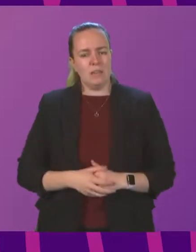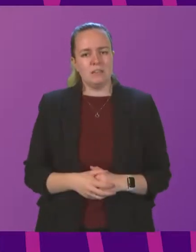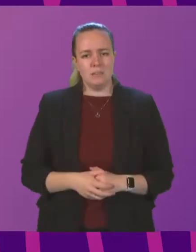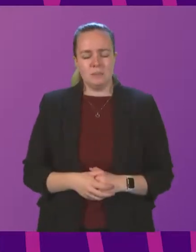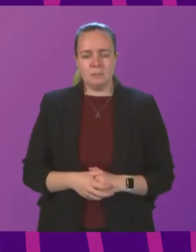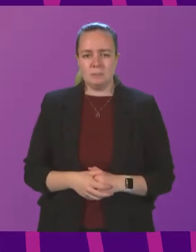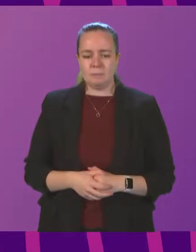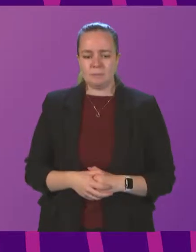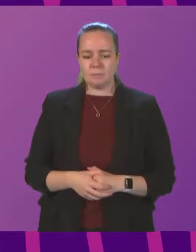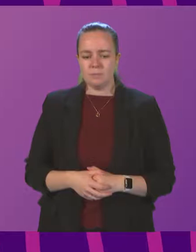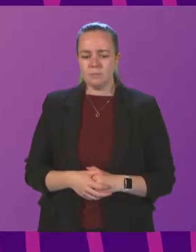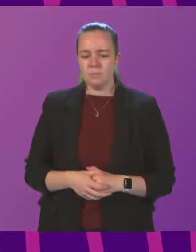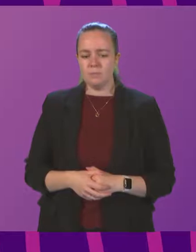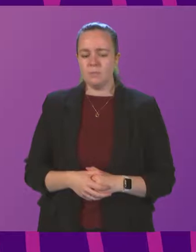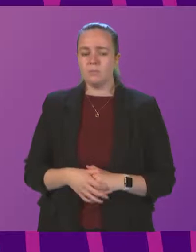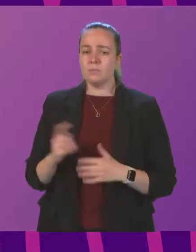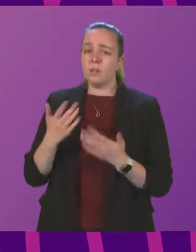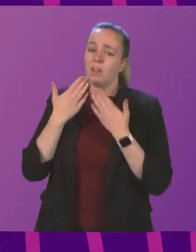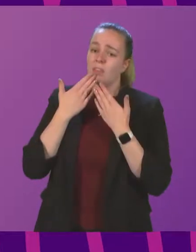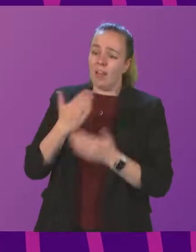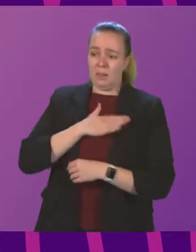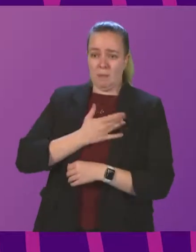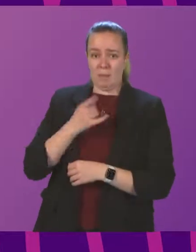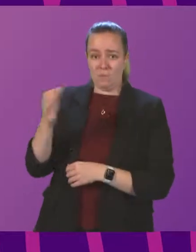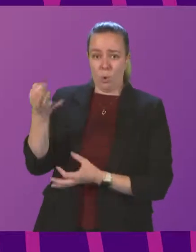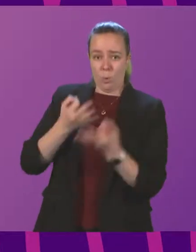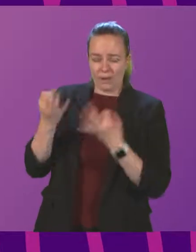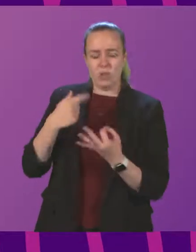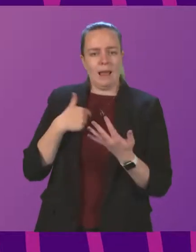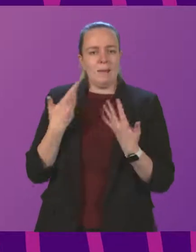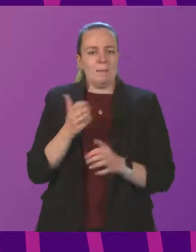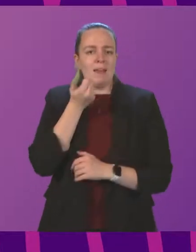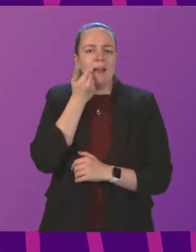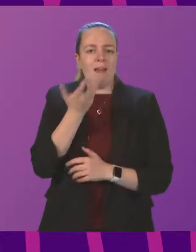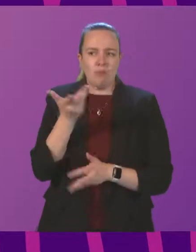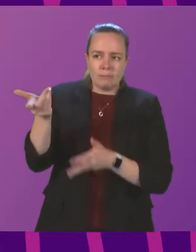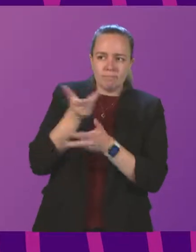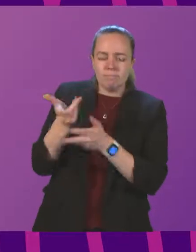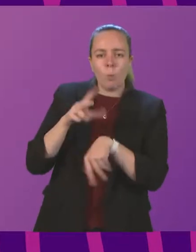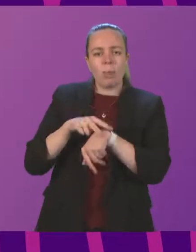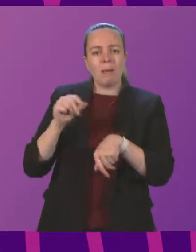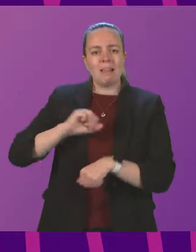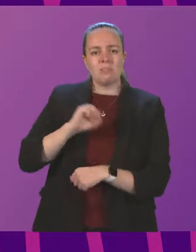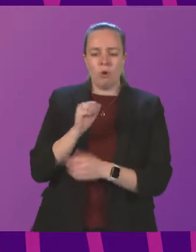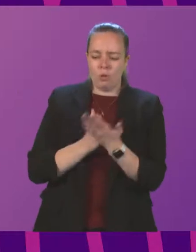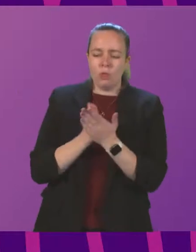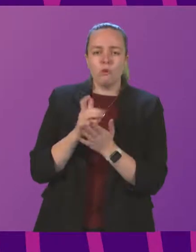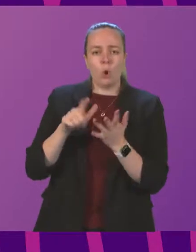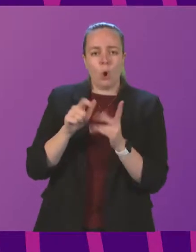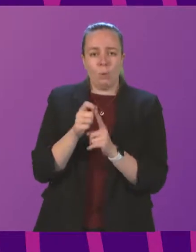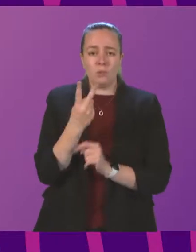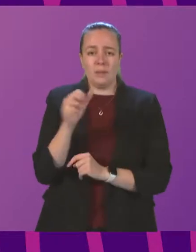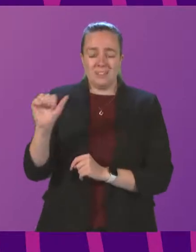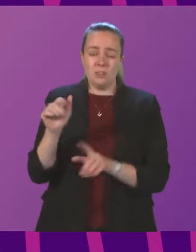Cabinet Secretary. Can I thank the member for a question? I should say I've had daily conversations with Police Scotland throughout COP26 and actually